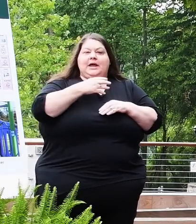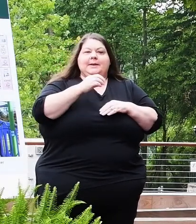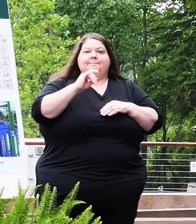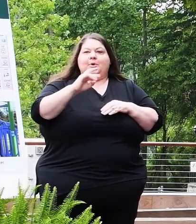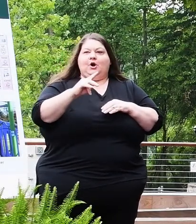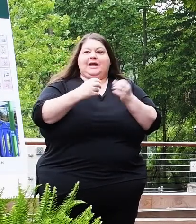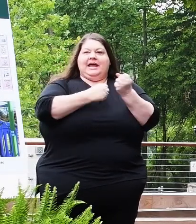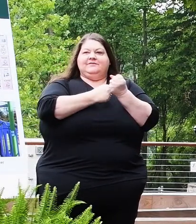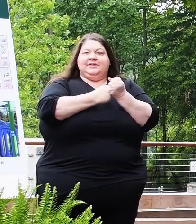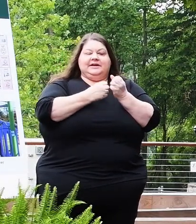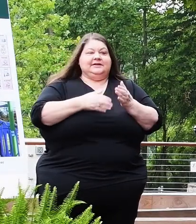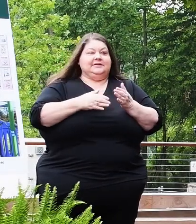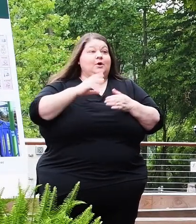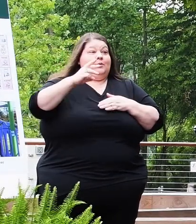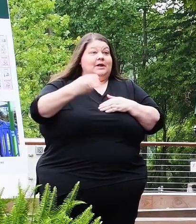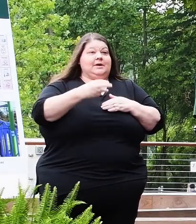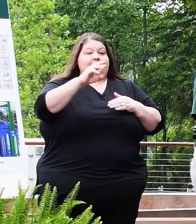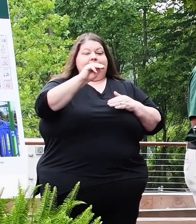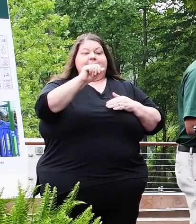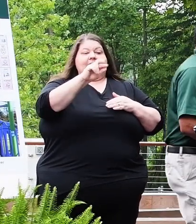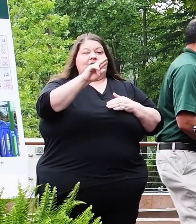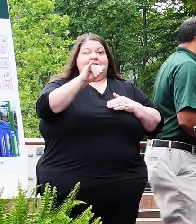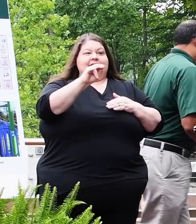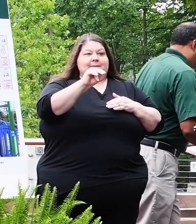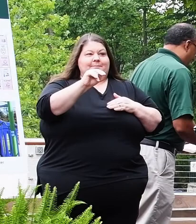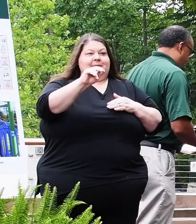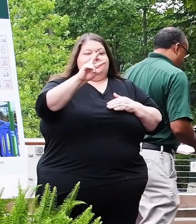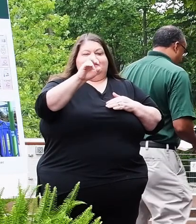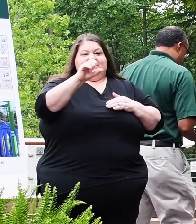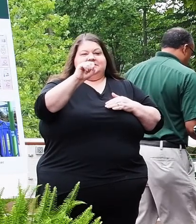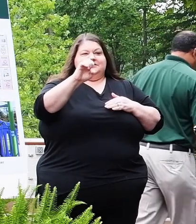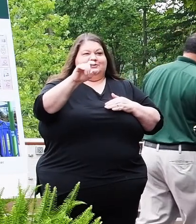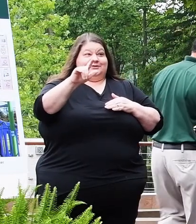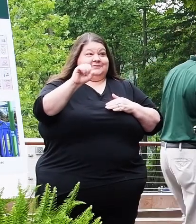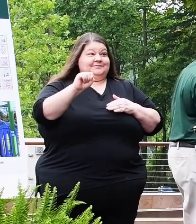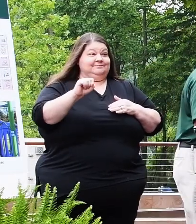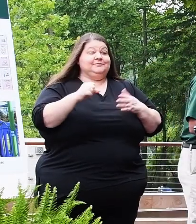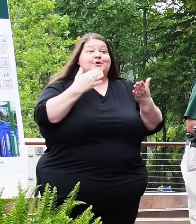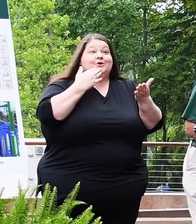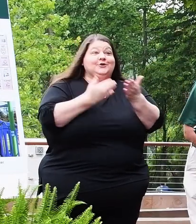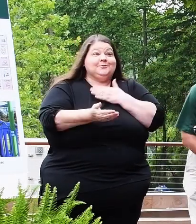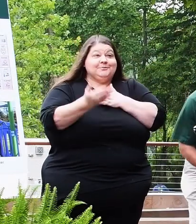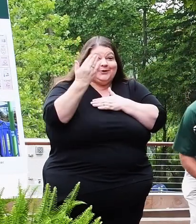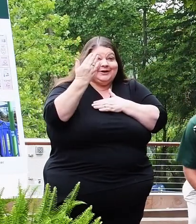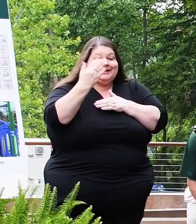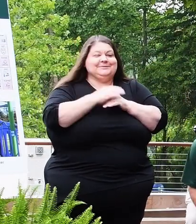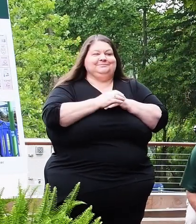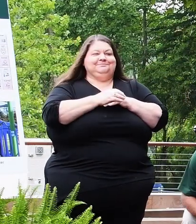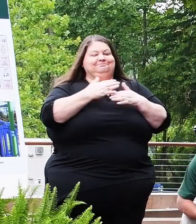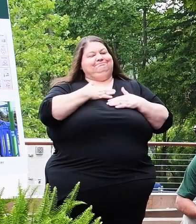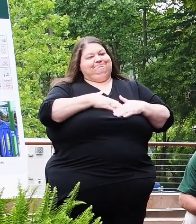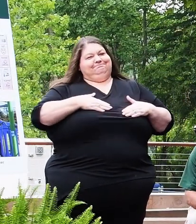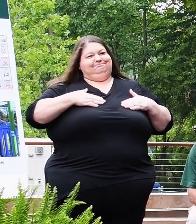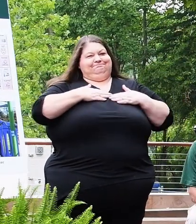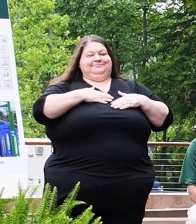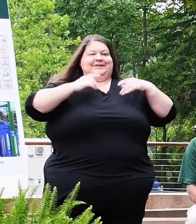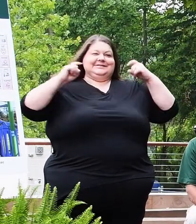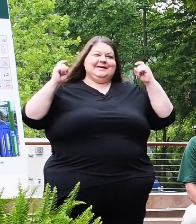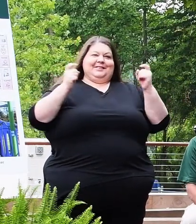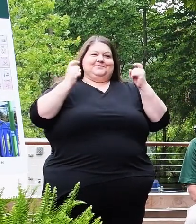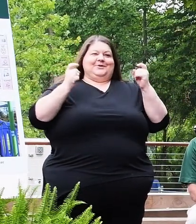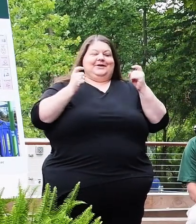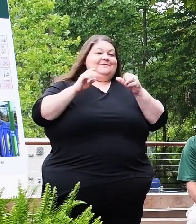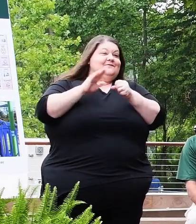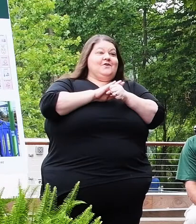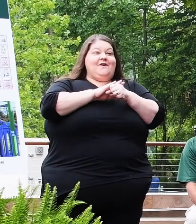Please welcome Marian Fessel. Good morning. It's my pleasure to be here today to celebrate the full access